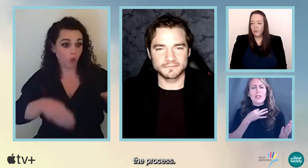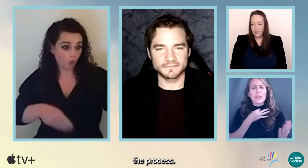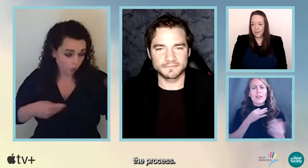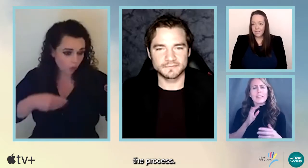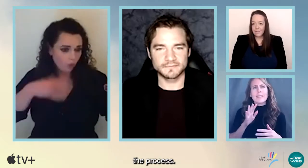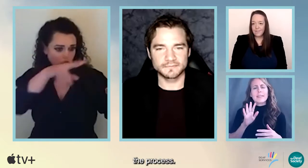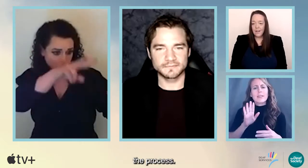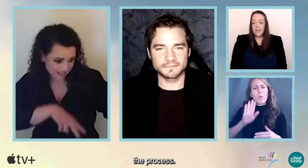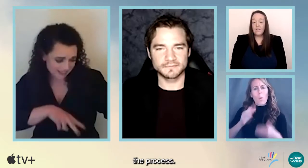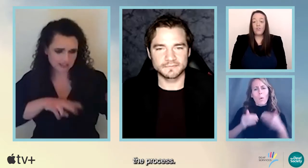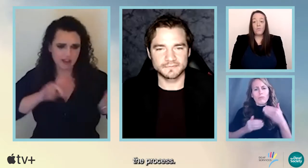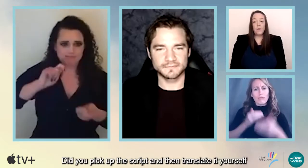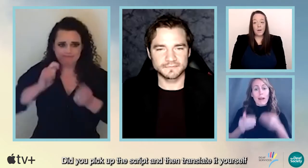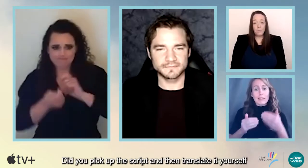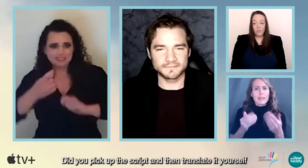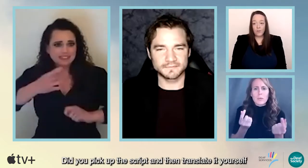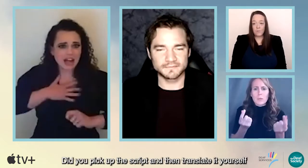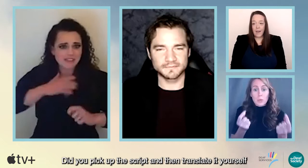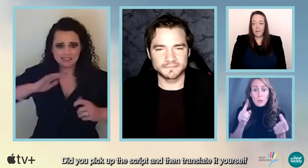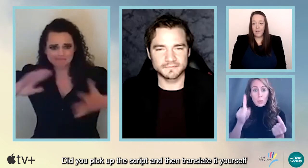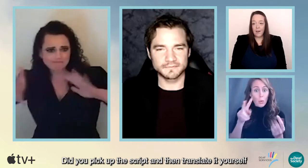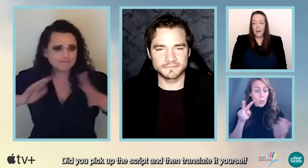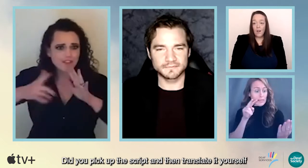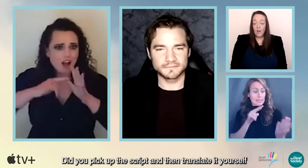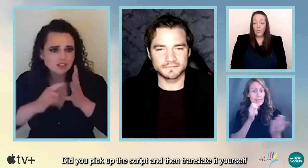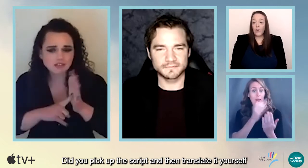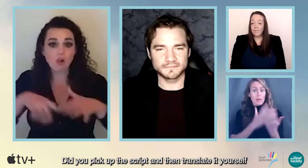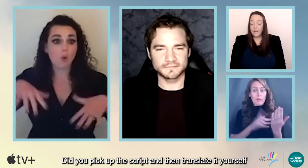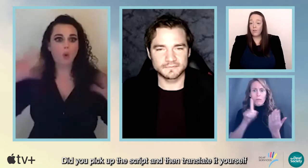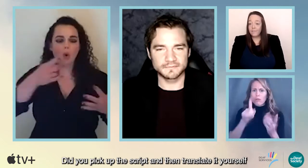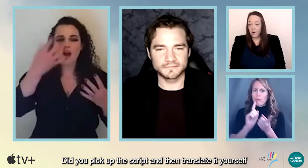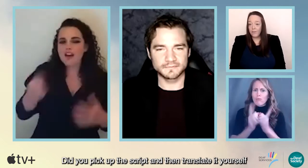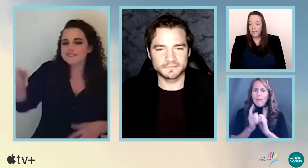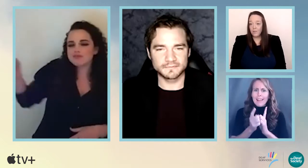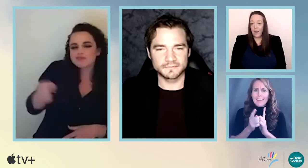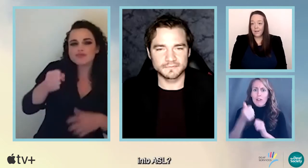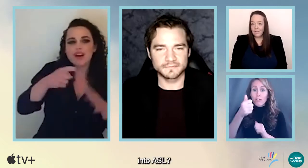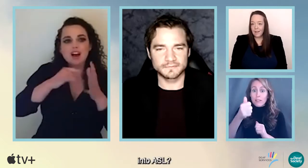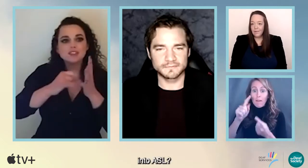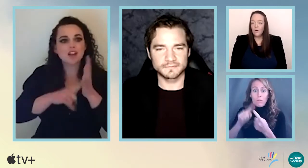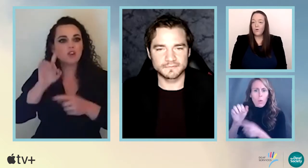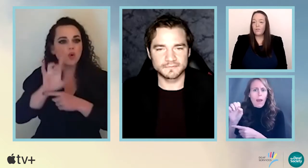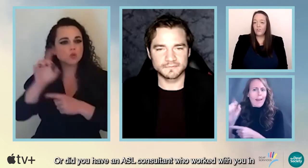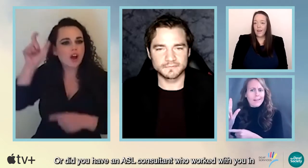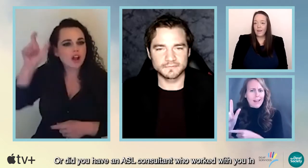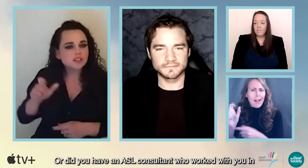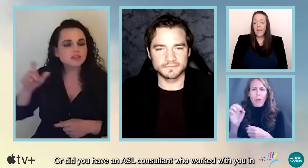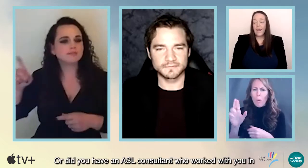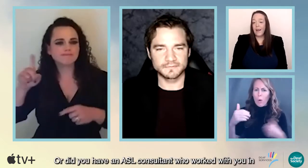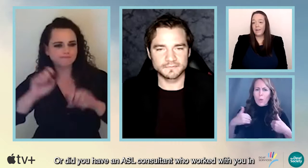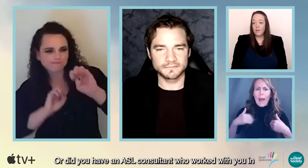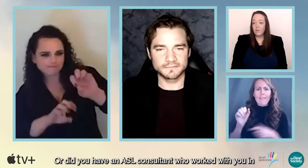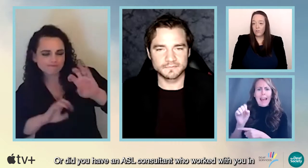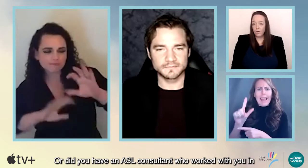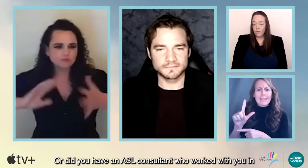the process. Did you pick up the script and then translate it yourself into ASL or did you have